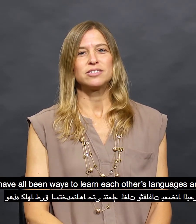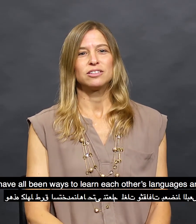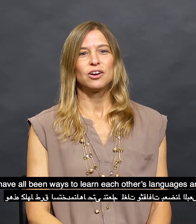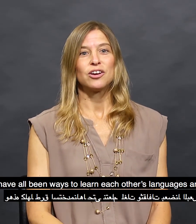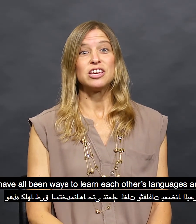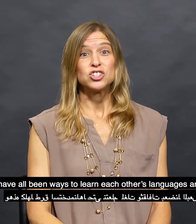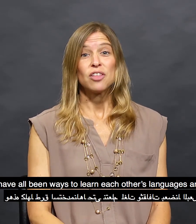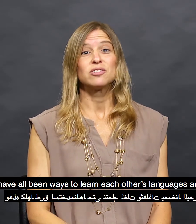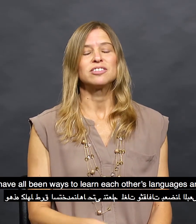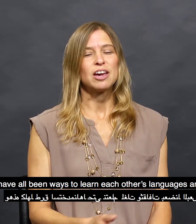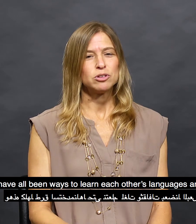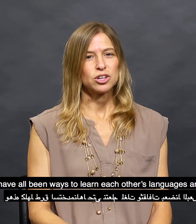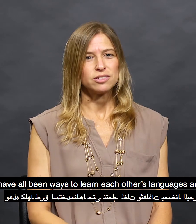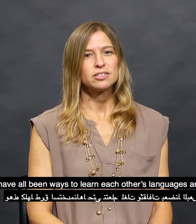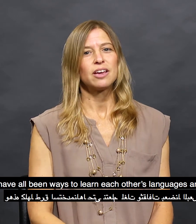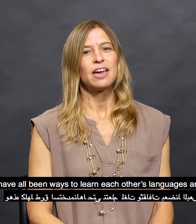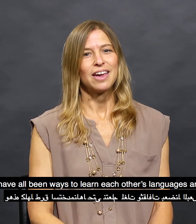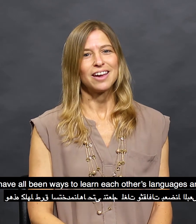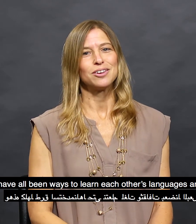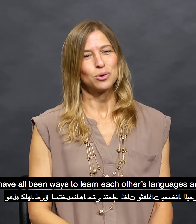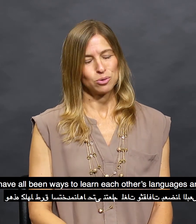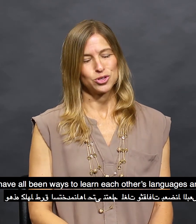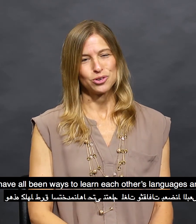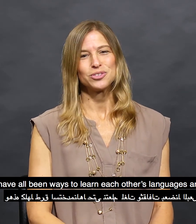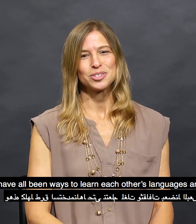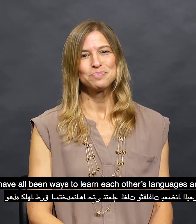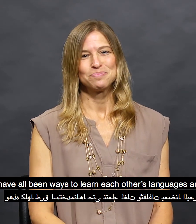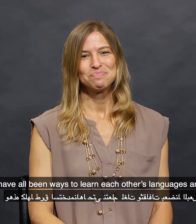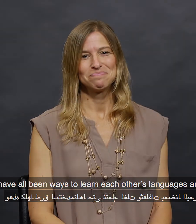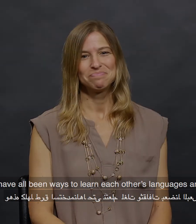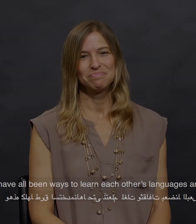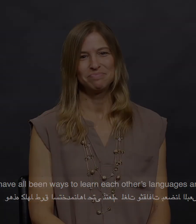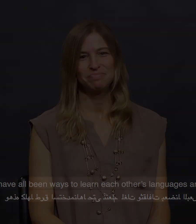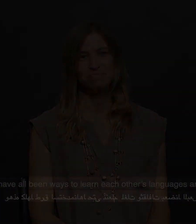to learn each other's languages and cultures. on back to on OK. In Bye.